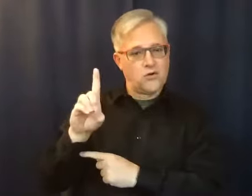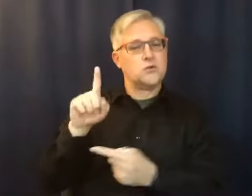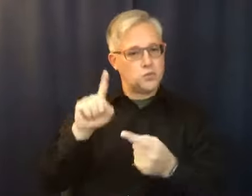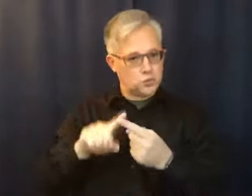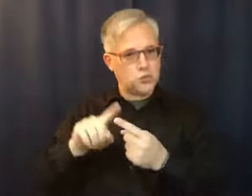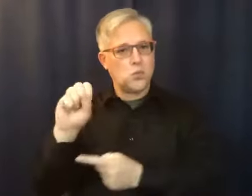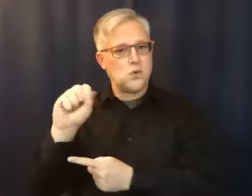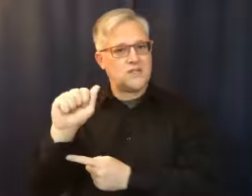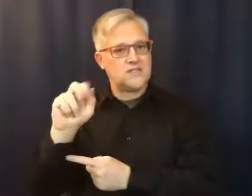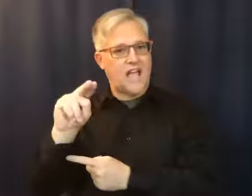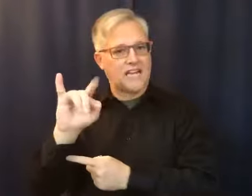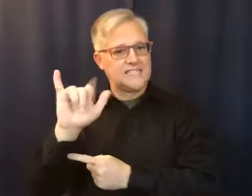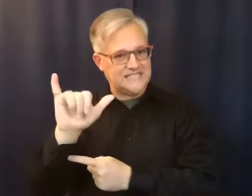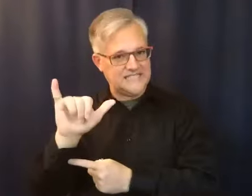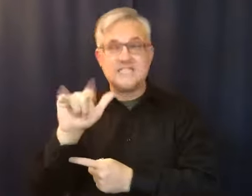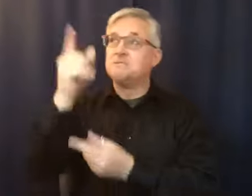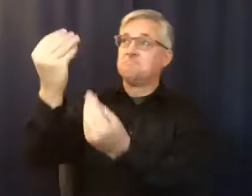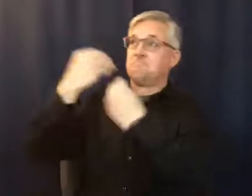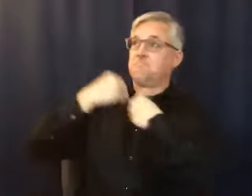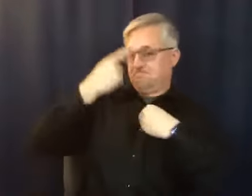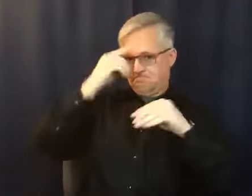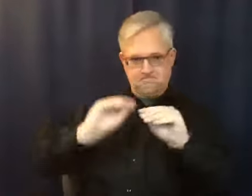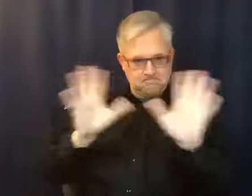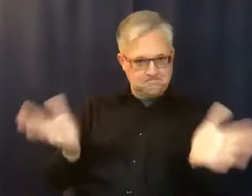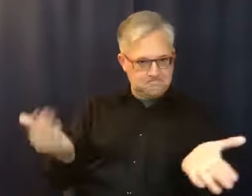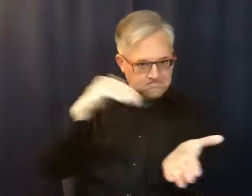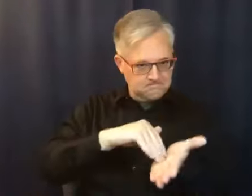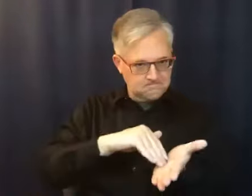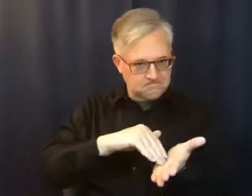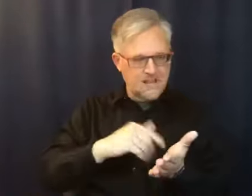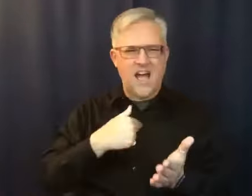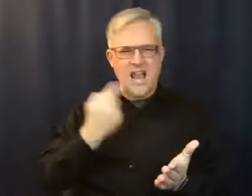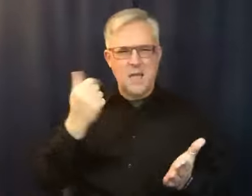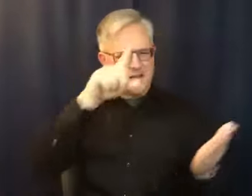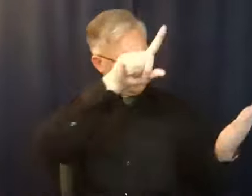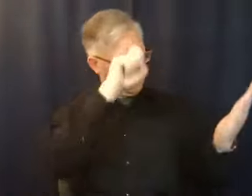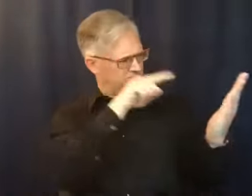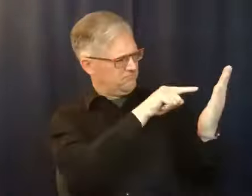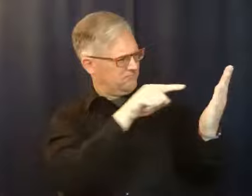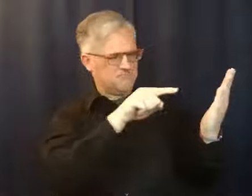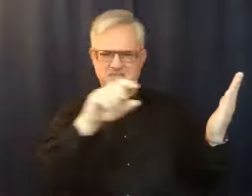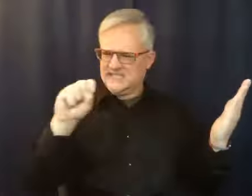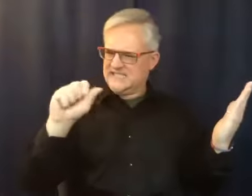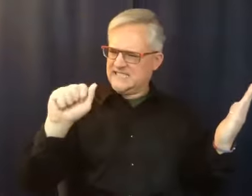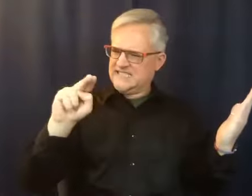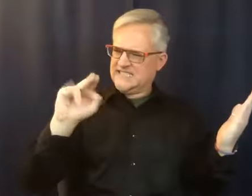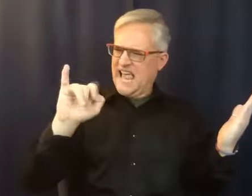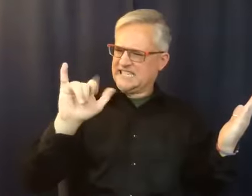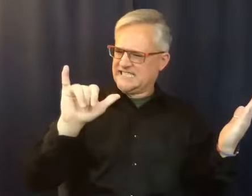but food was the way we dealt with situations. And we ate over everything. My father was an eloquent preacher